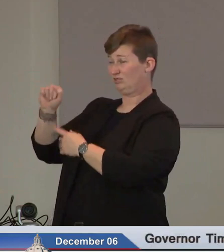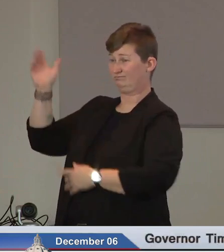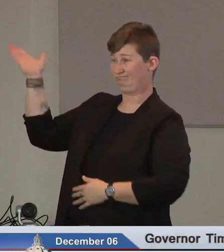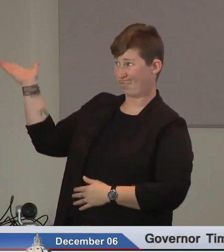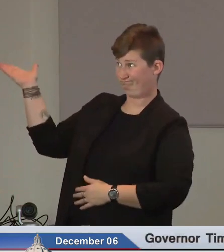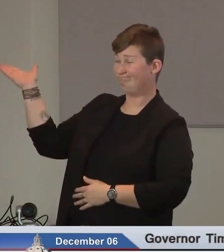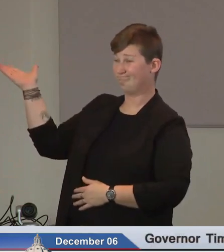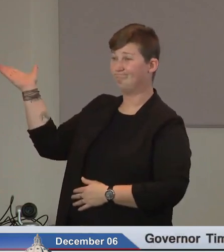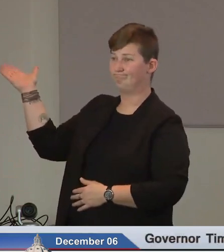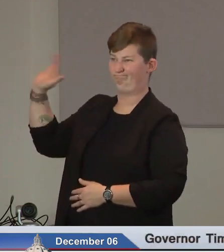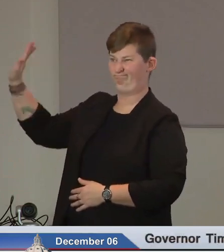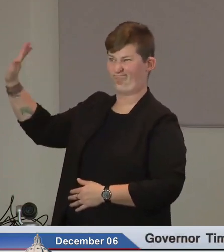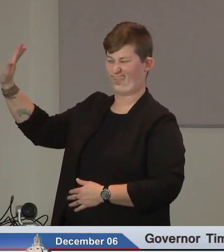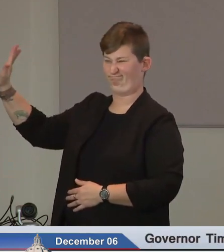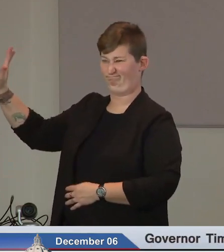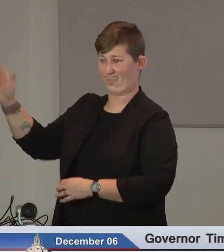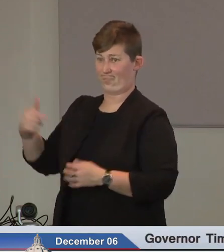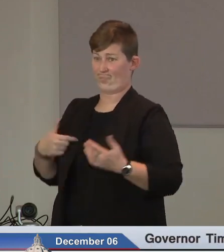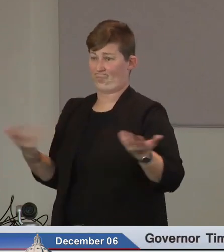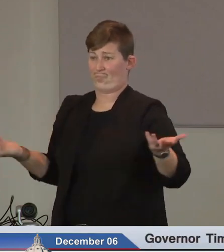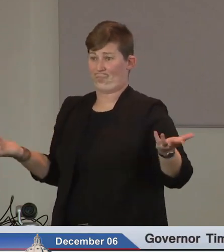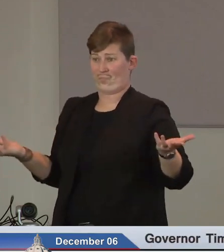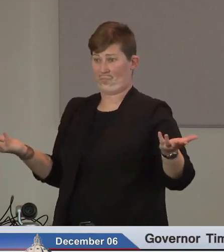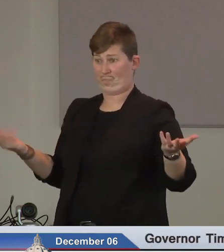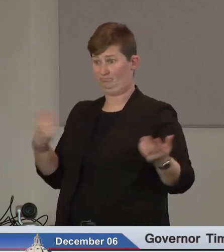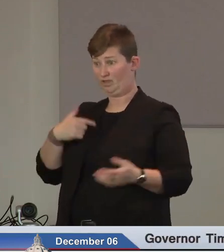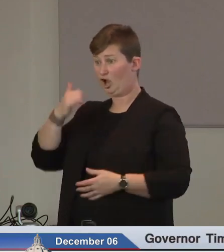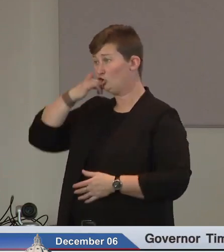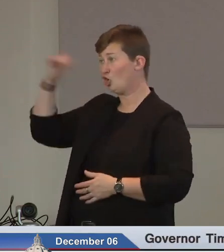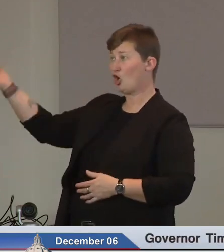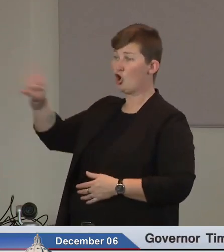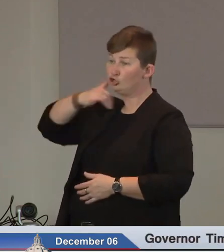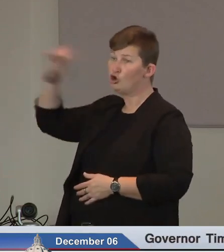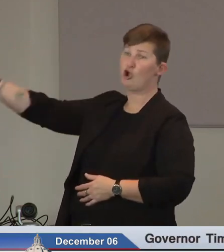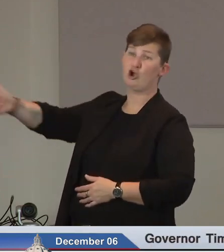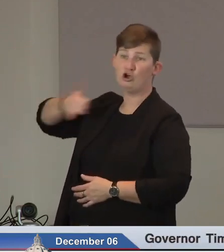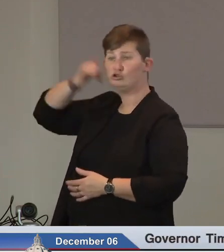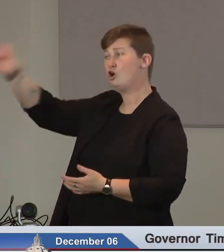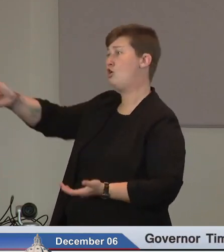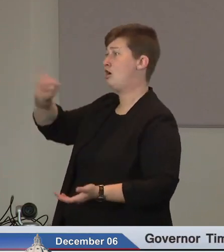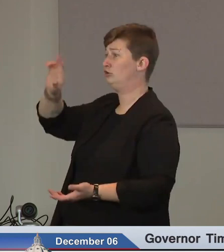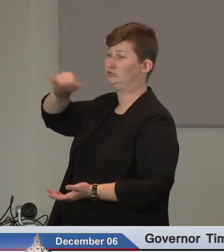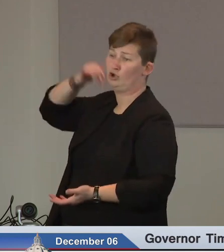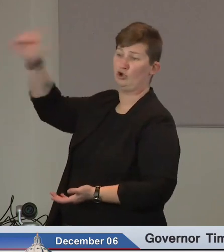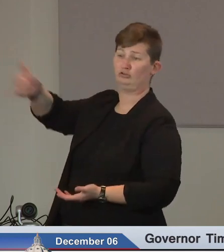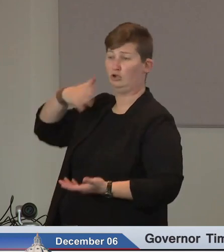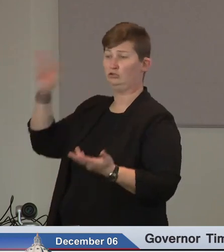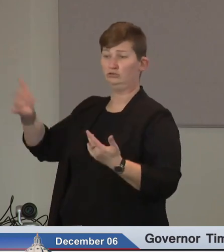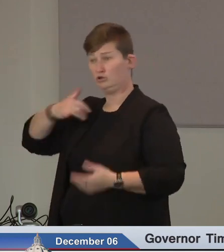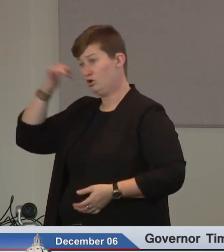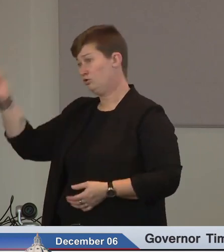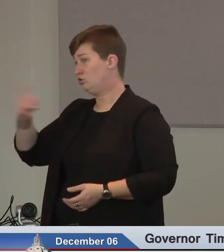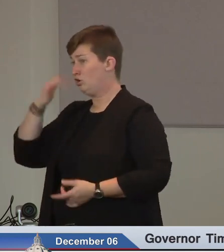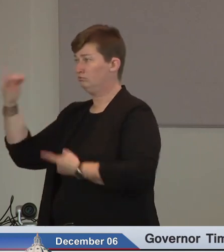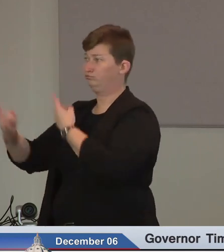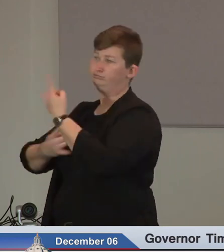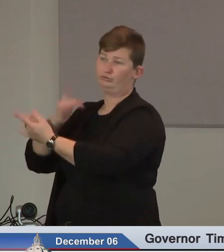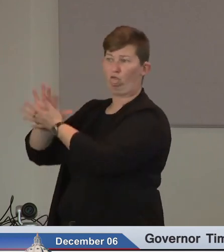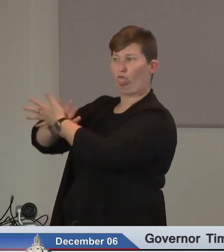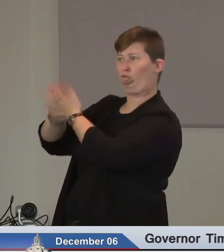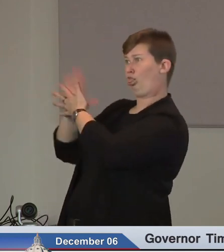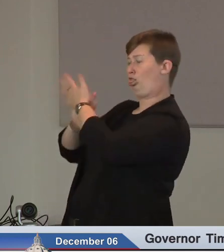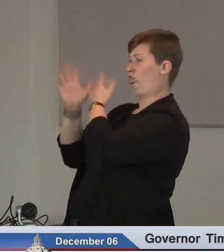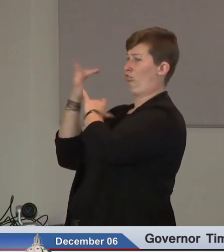i have uh i have been on the phone not much more judicious than that slip there um to let them know and i spoke